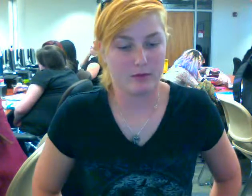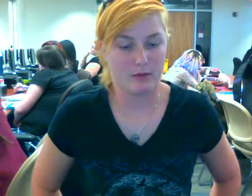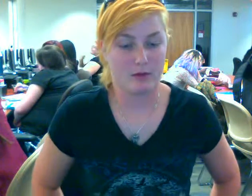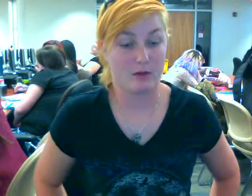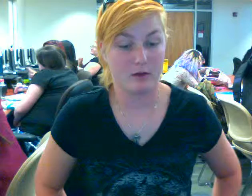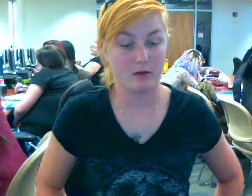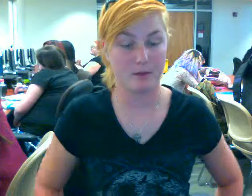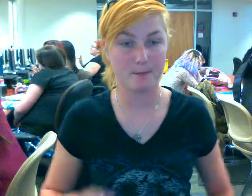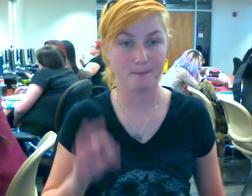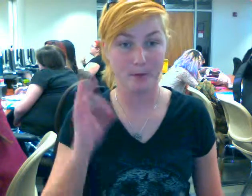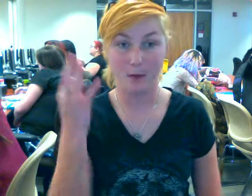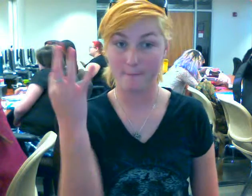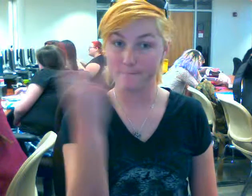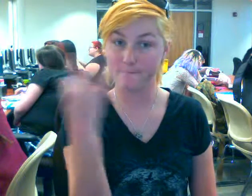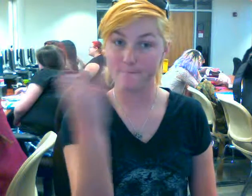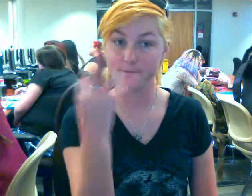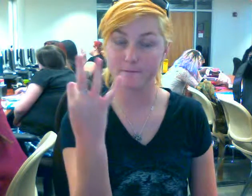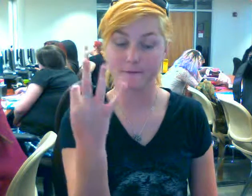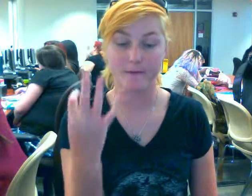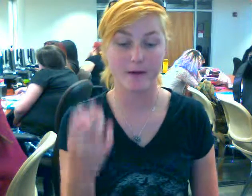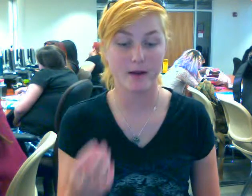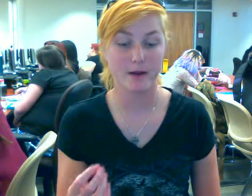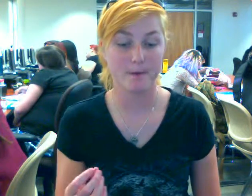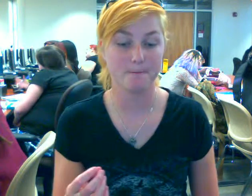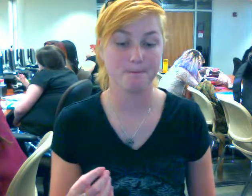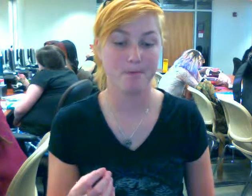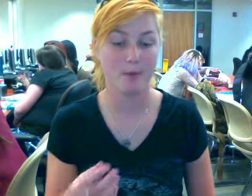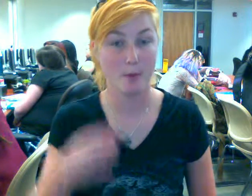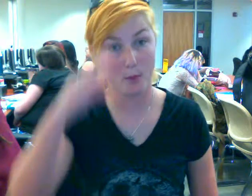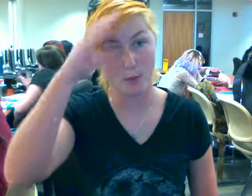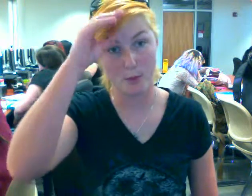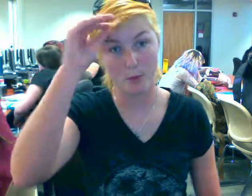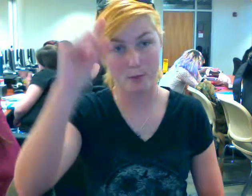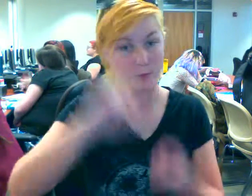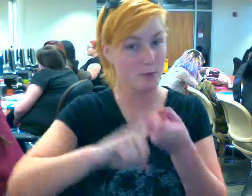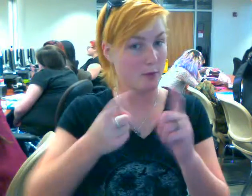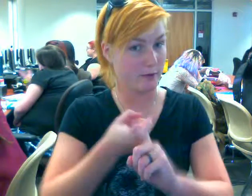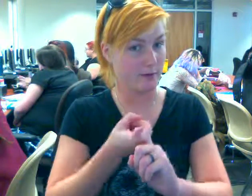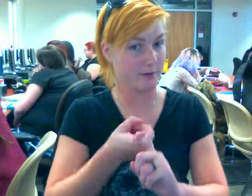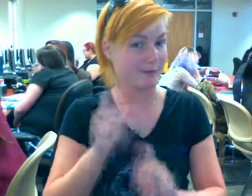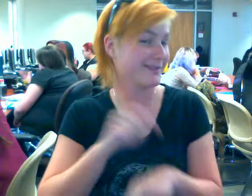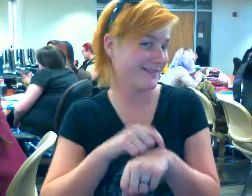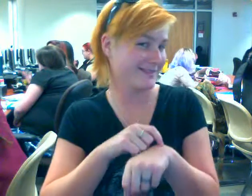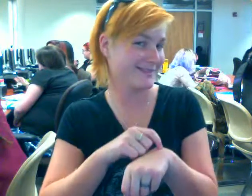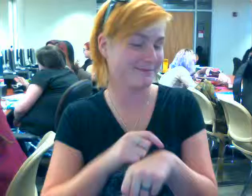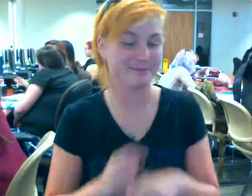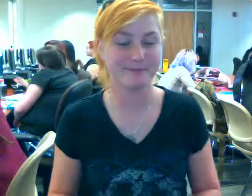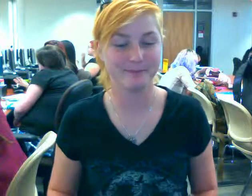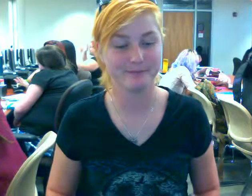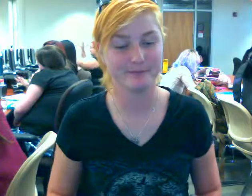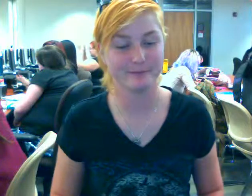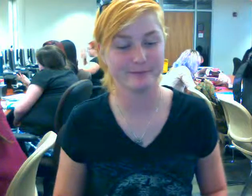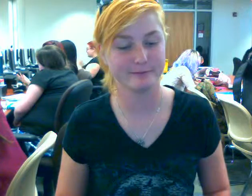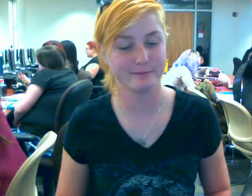Like, I have to say that. Like, a friend is usually talking about a child. always like that. It doesn't really look like this.